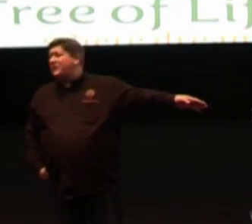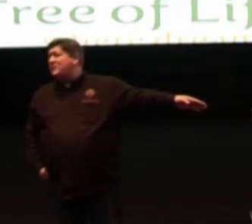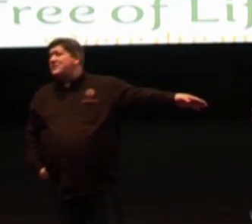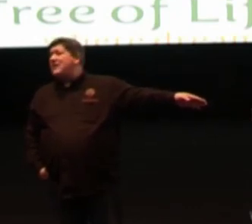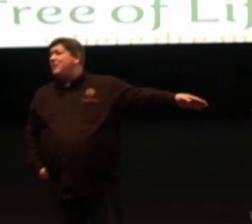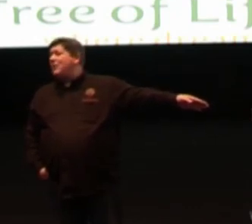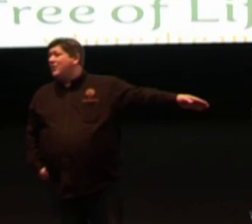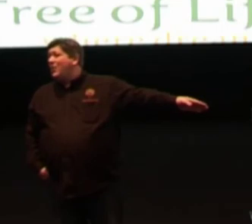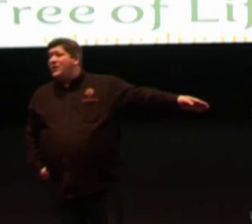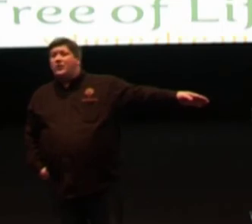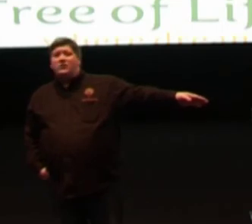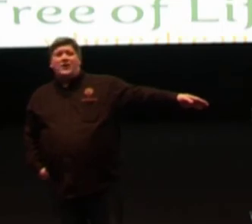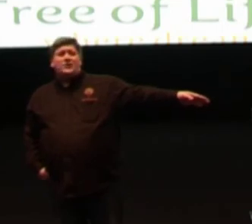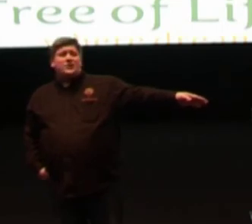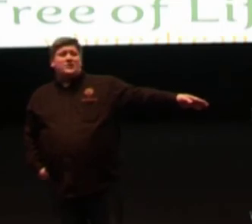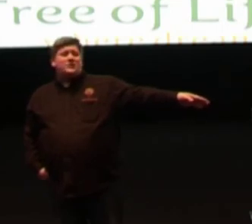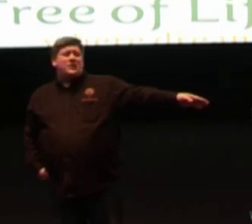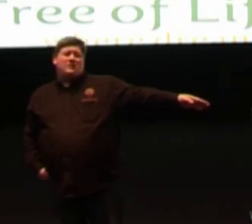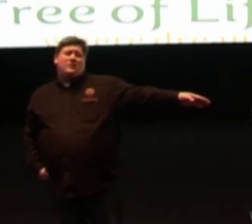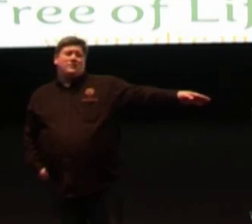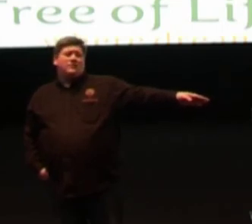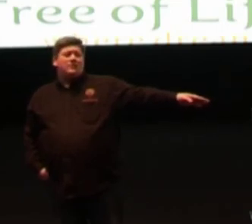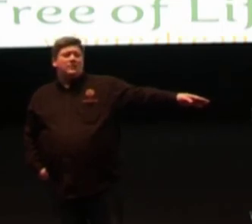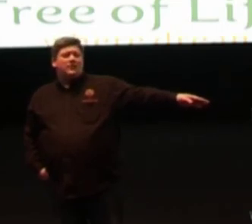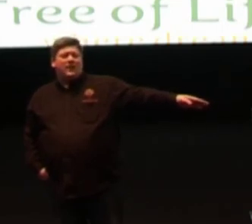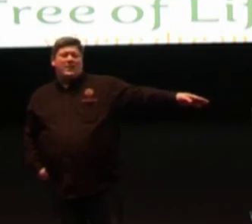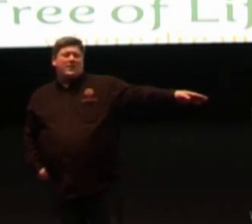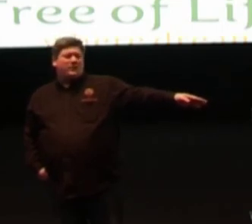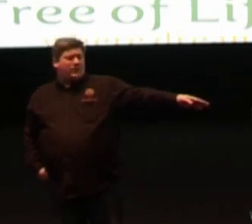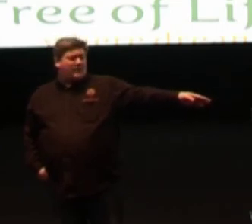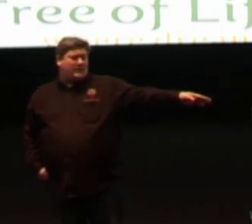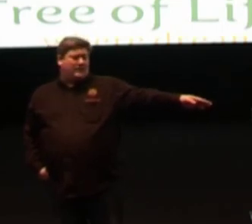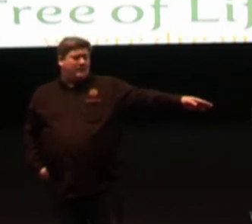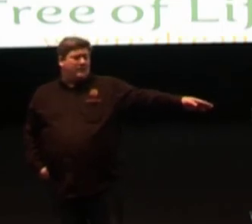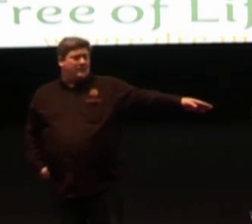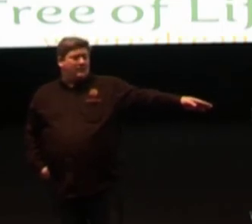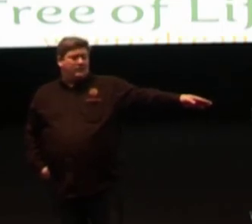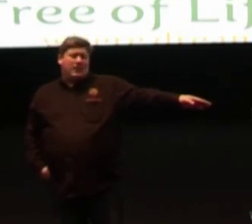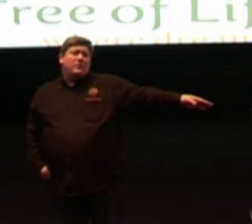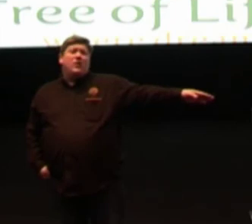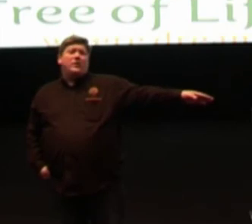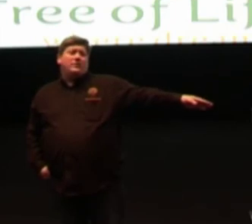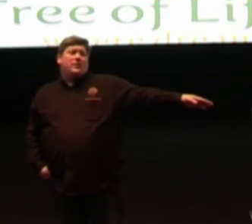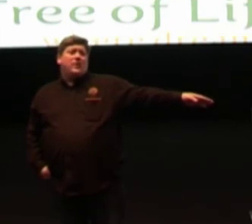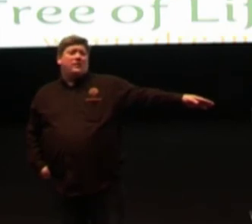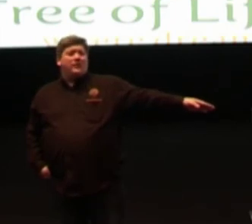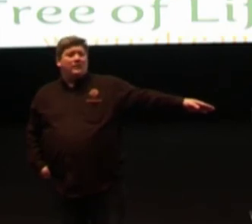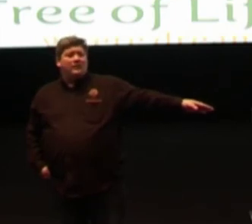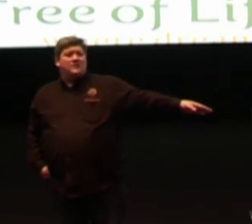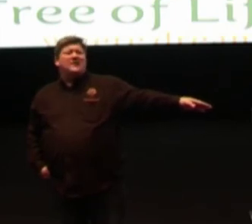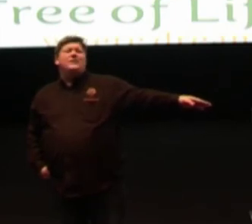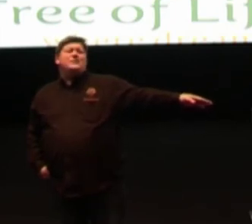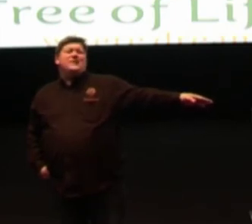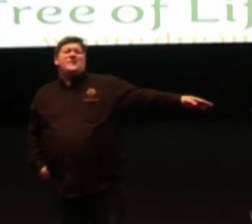minutes. But it doesn't take long. But you know you're righteous. Things don't take long. Get people healed quickly. Because why wouldn't God heal me quickly?